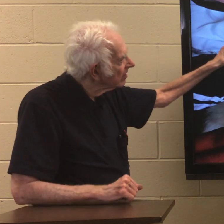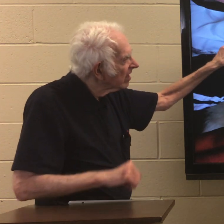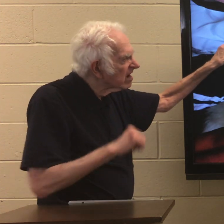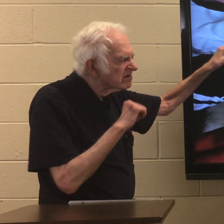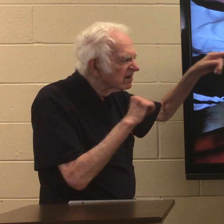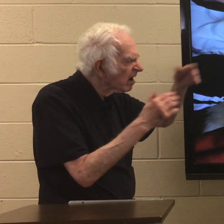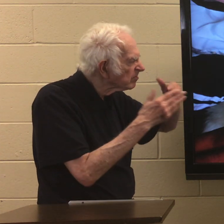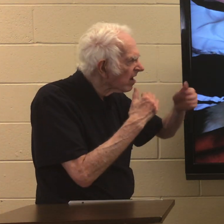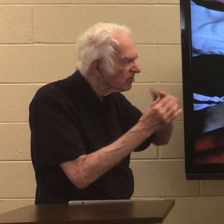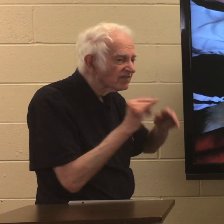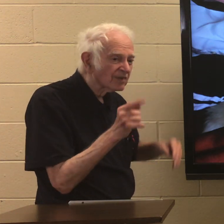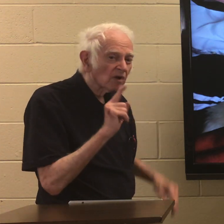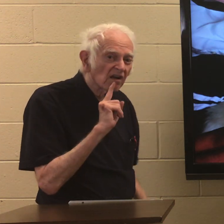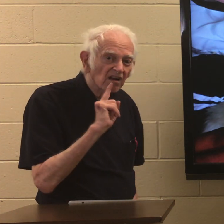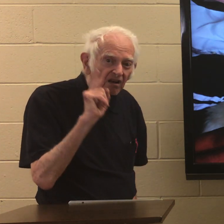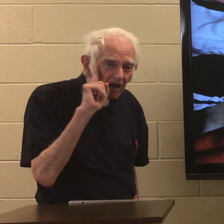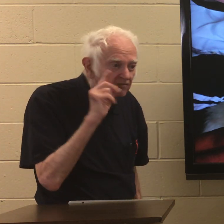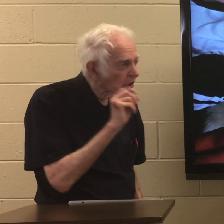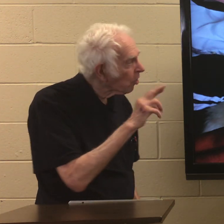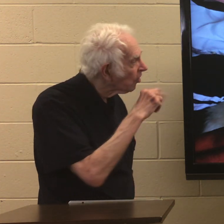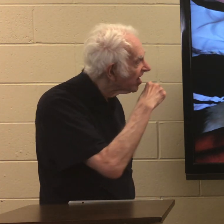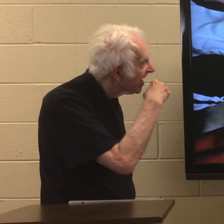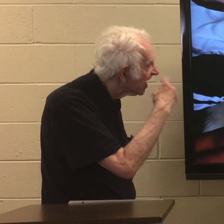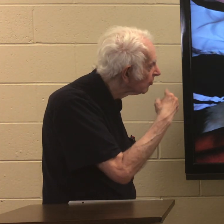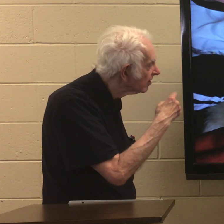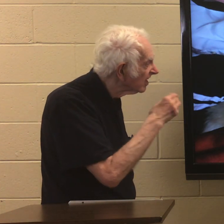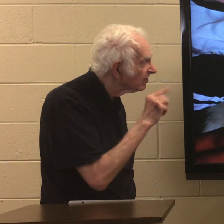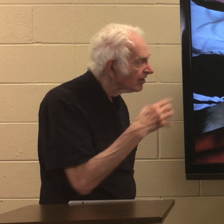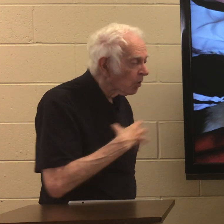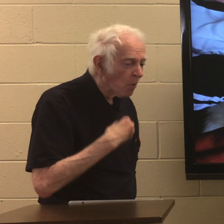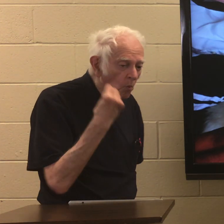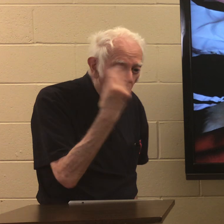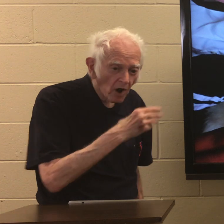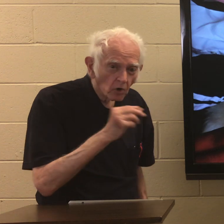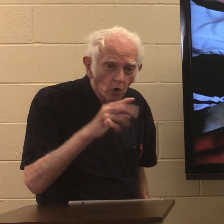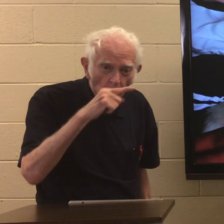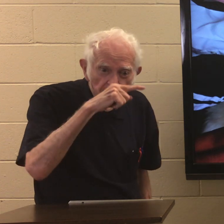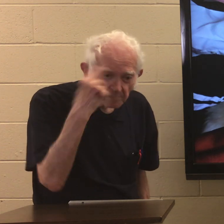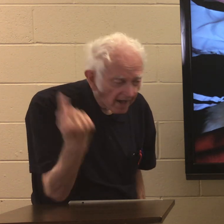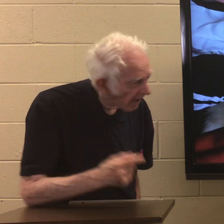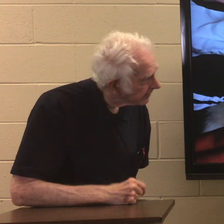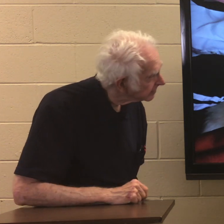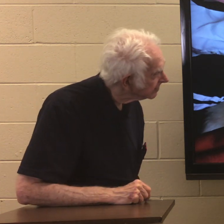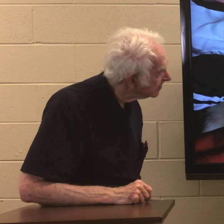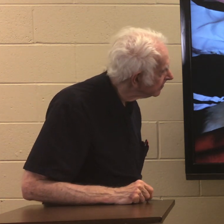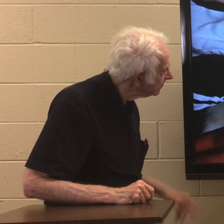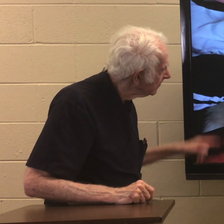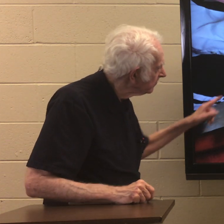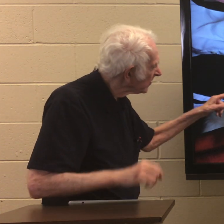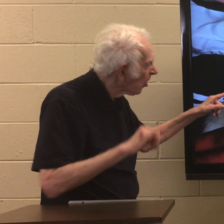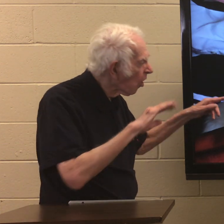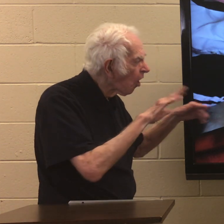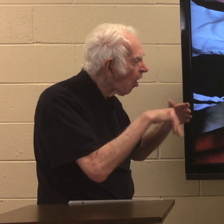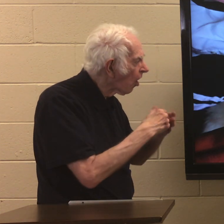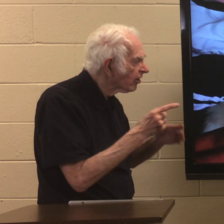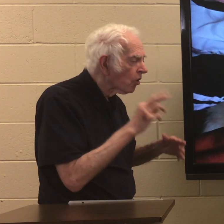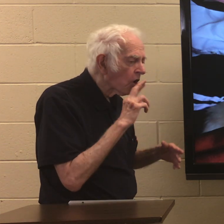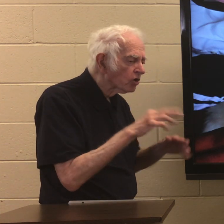it doesn't matter if you're deaf or hearing you're white or black all of you